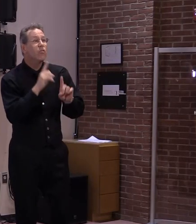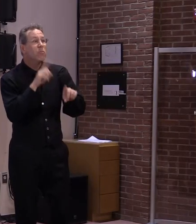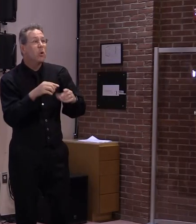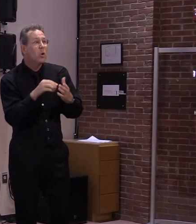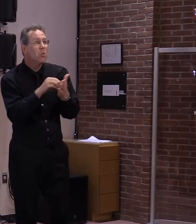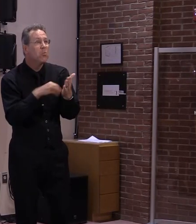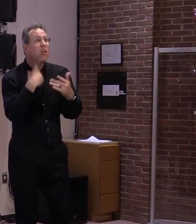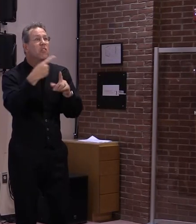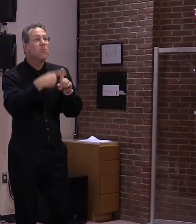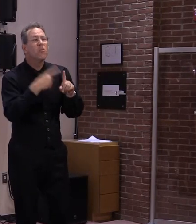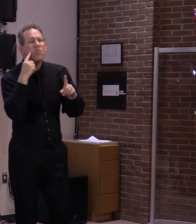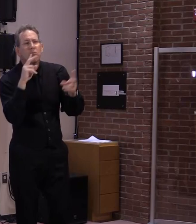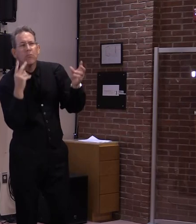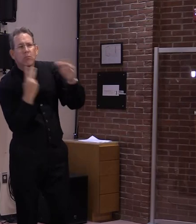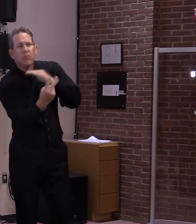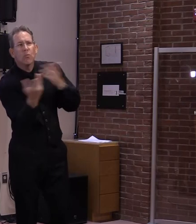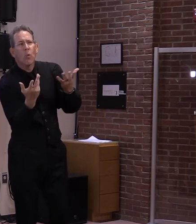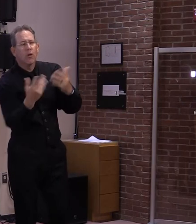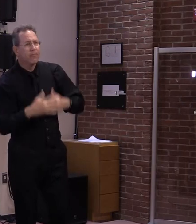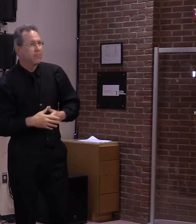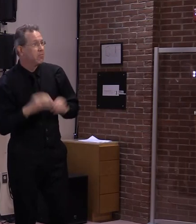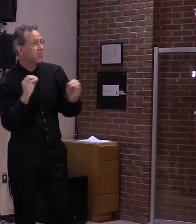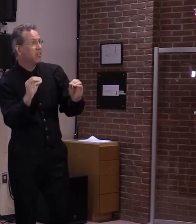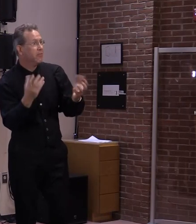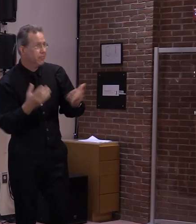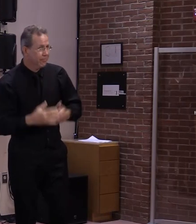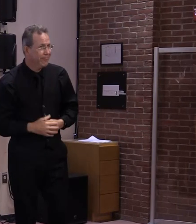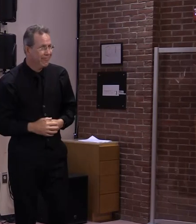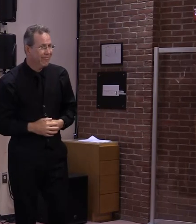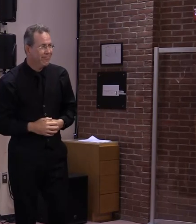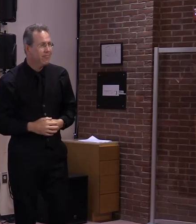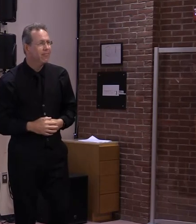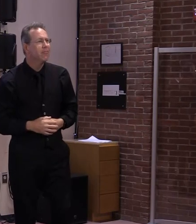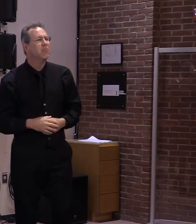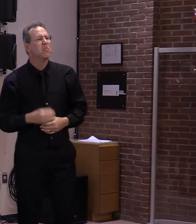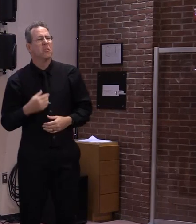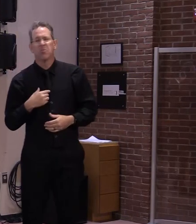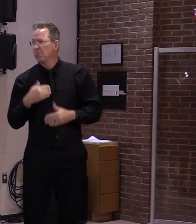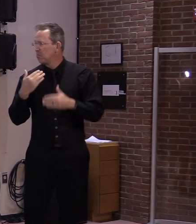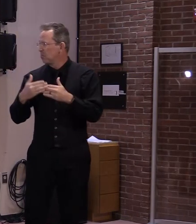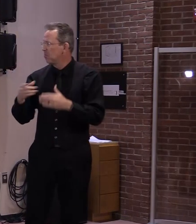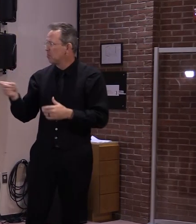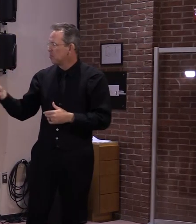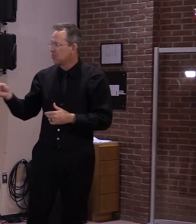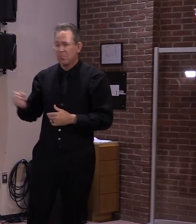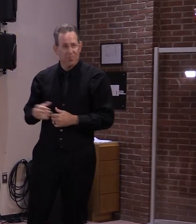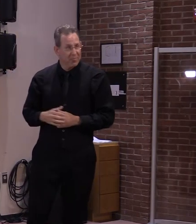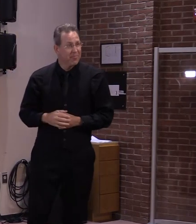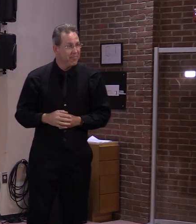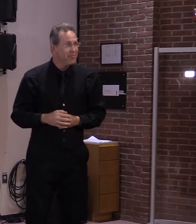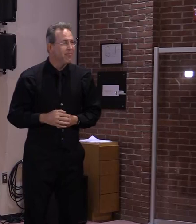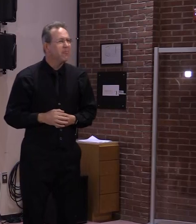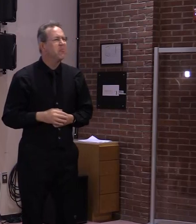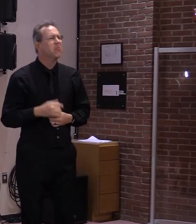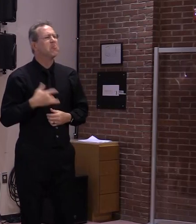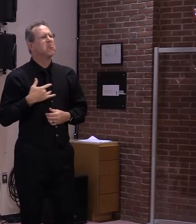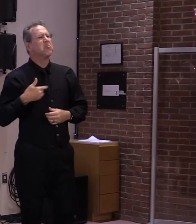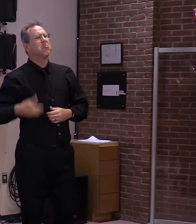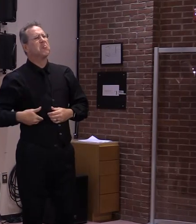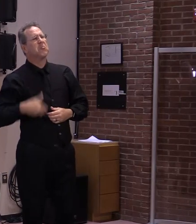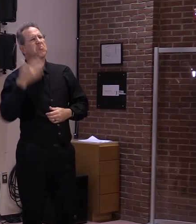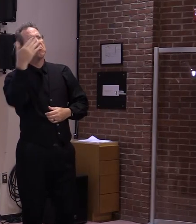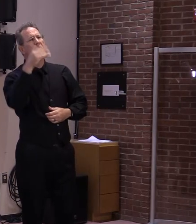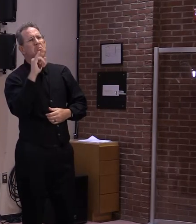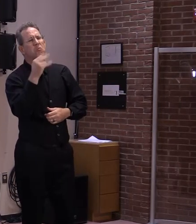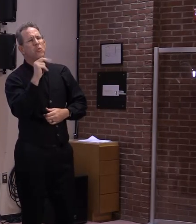We continue to forecast that Vermont will have five or fewer COVID-19 deaths in the month of June, a step down again from last month